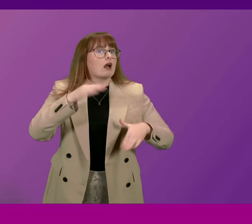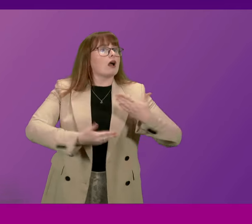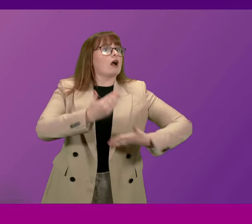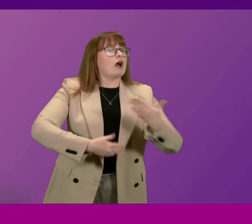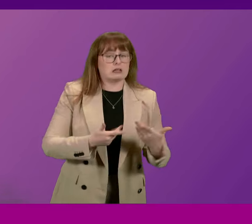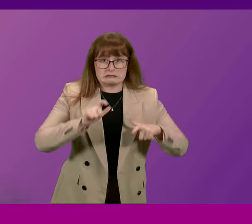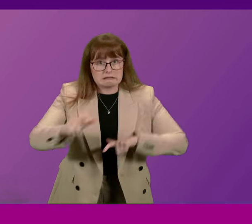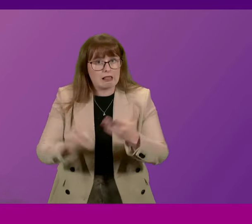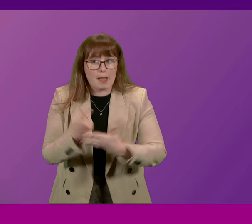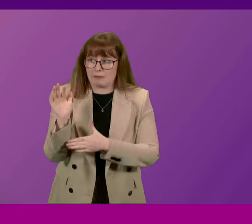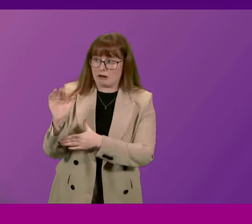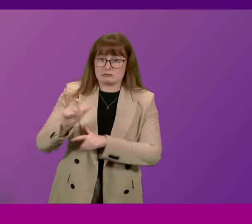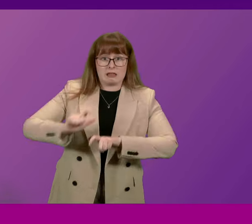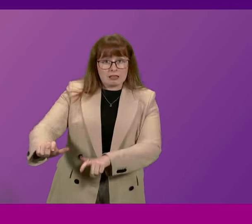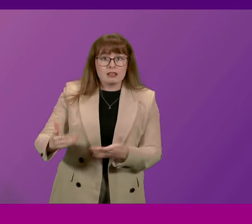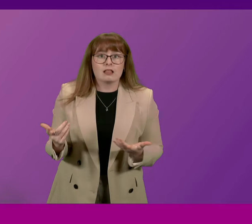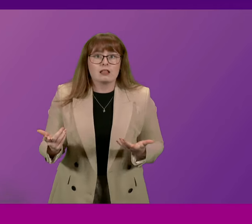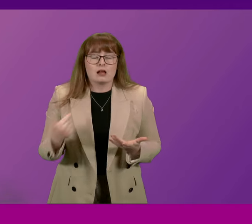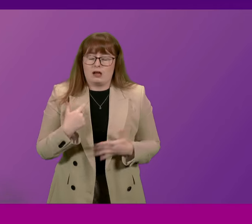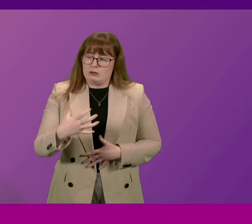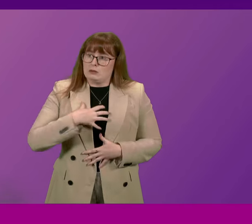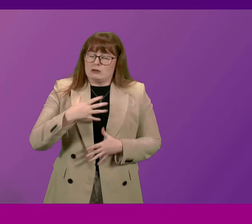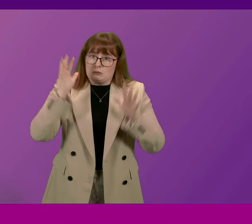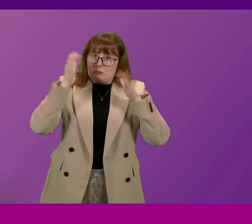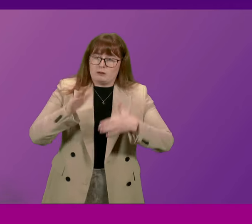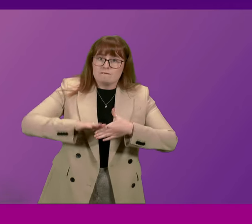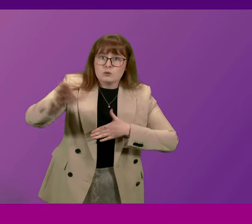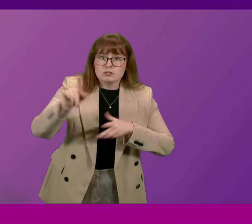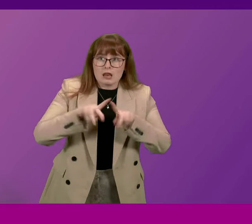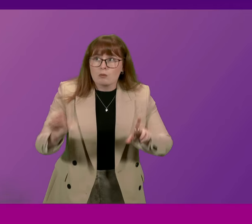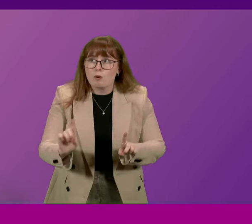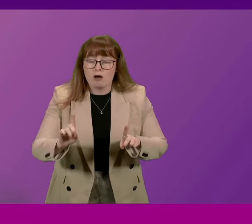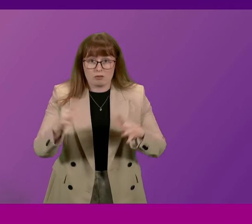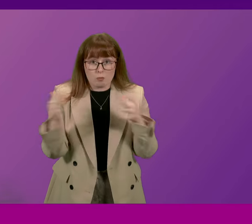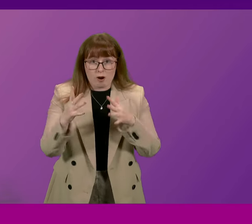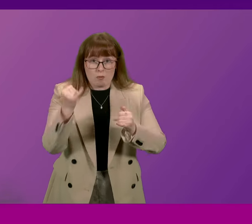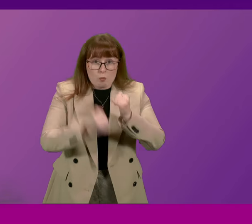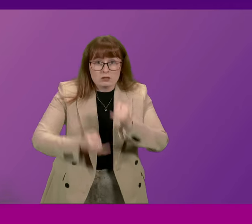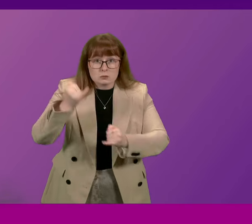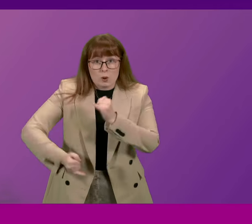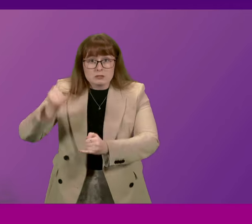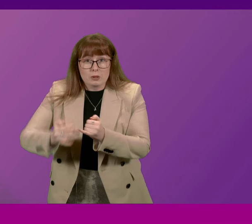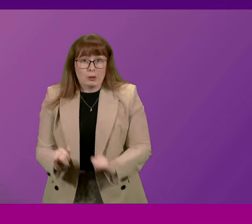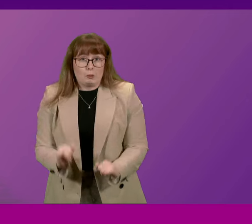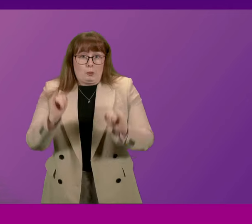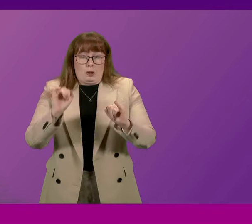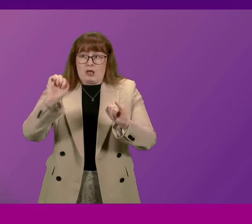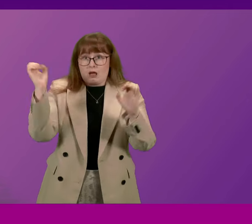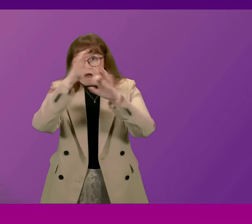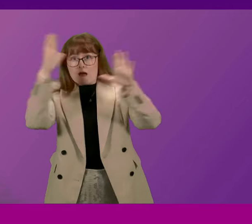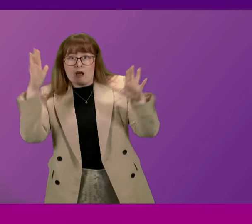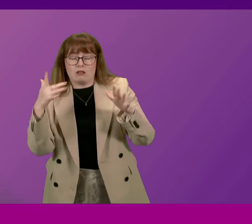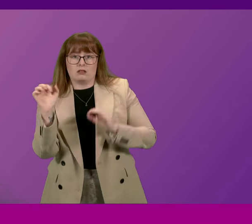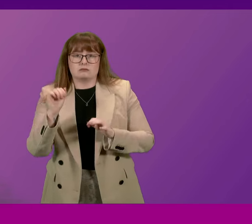complicit. I fear for the future as existing conflicts escalate and democratic ideals retreat.